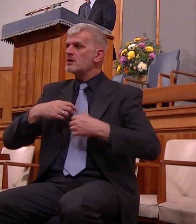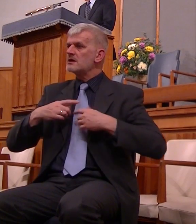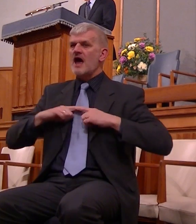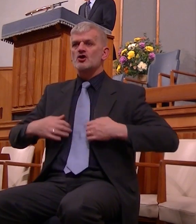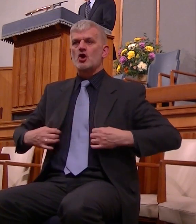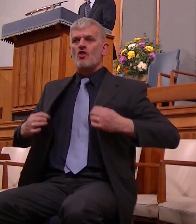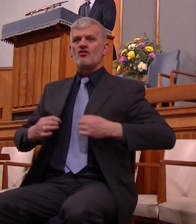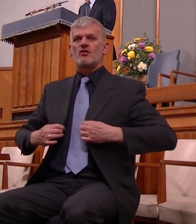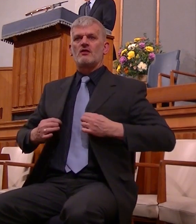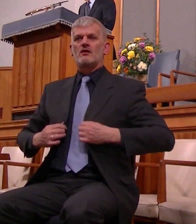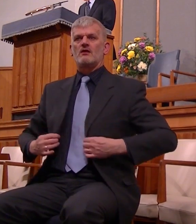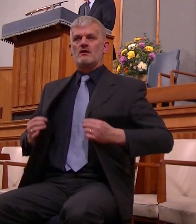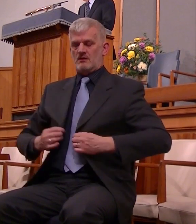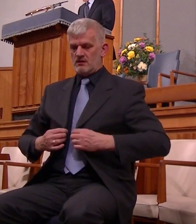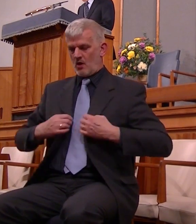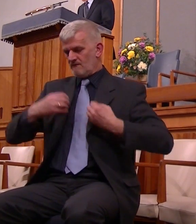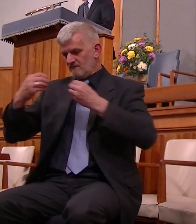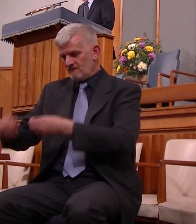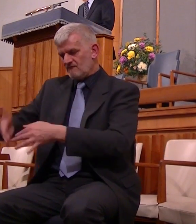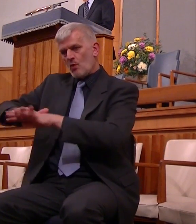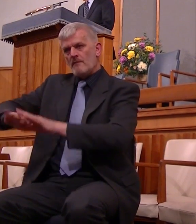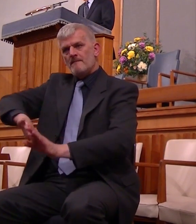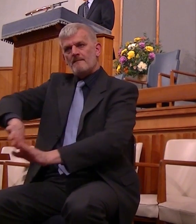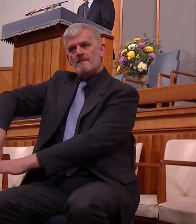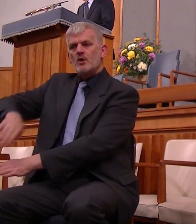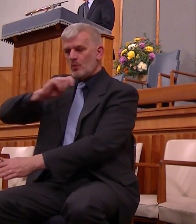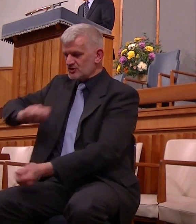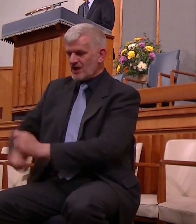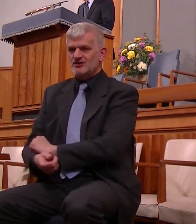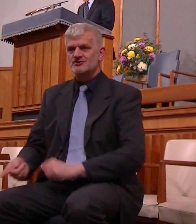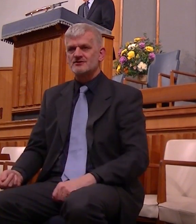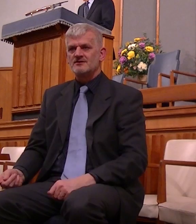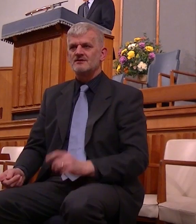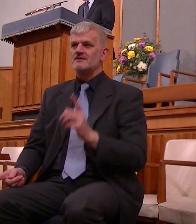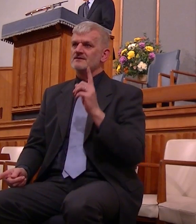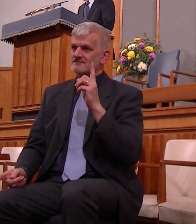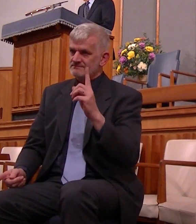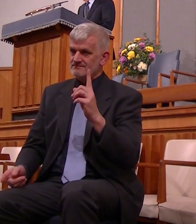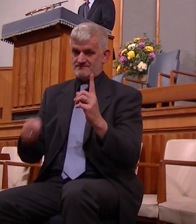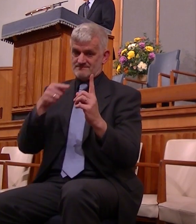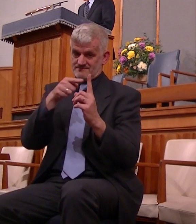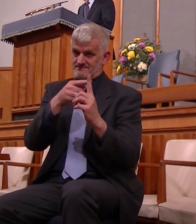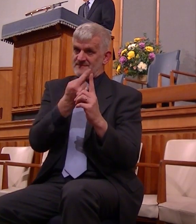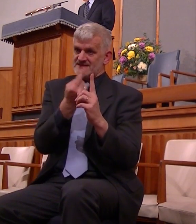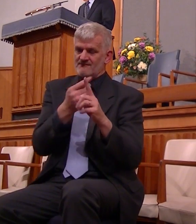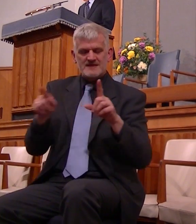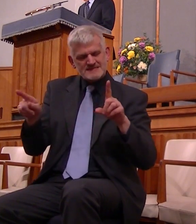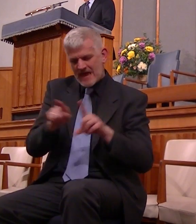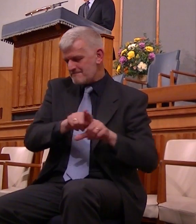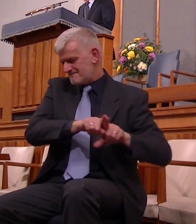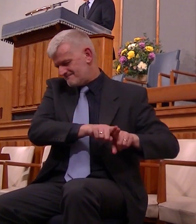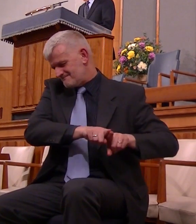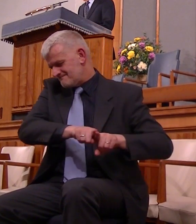as a vesture shalt thou fold them up and they shall be changed but thou art the same